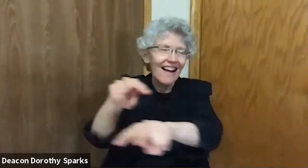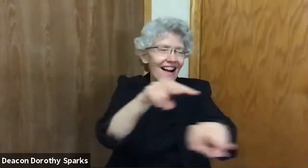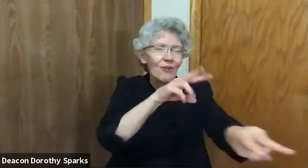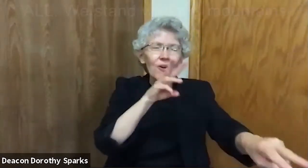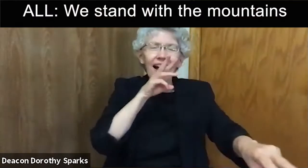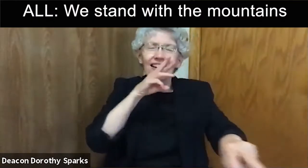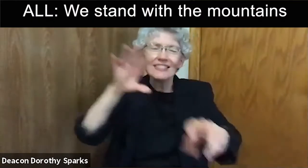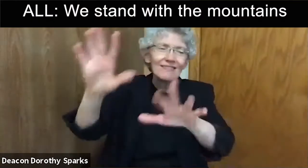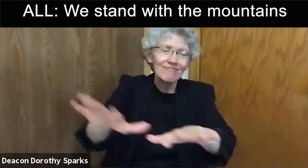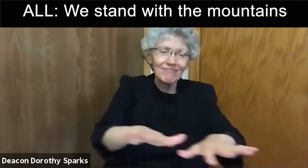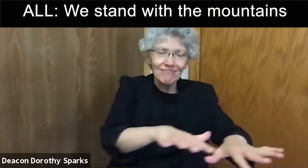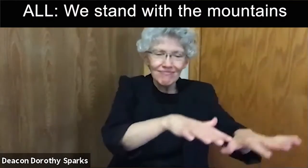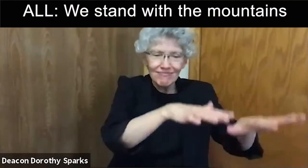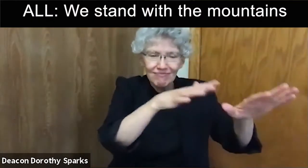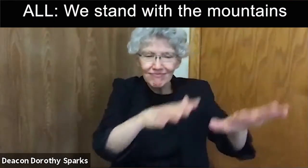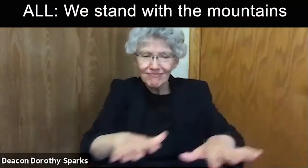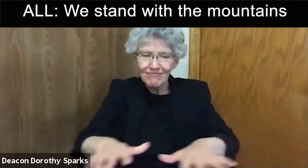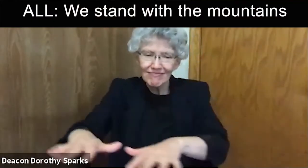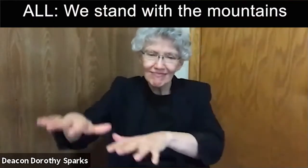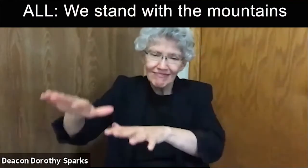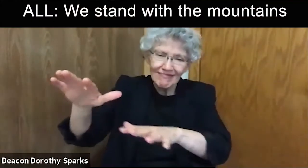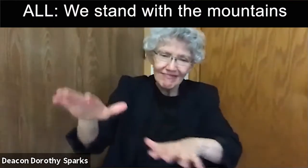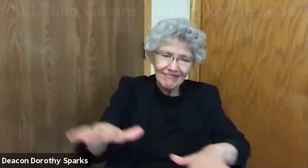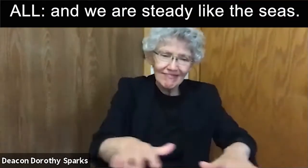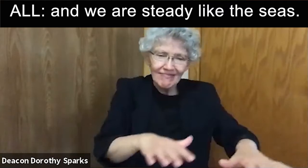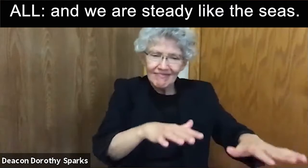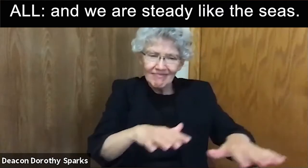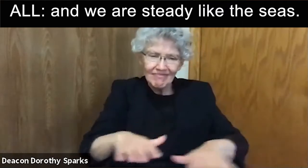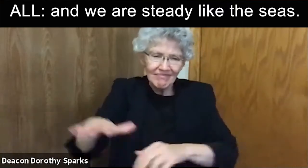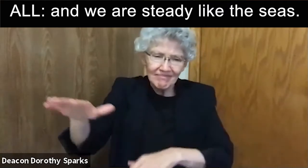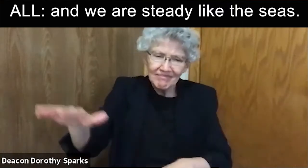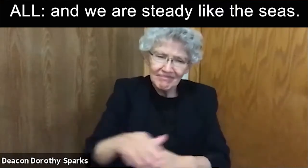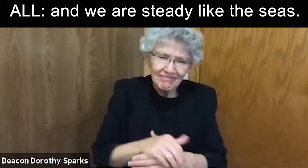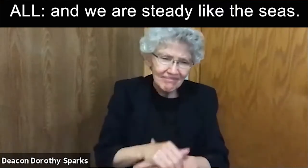We stand with the mountains and we are steady like the seas.